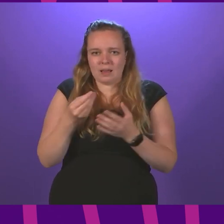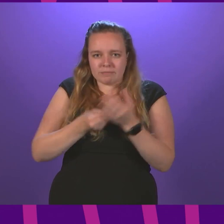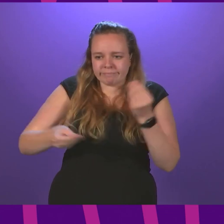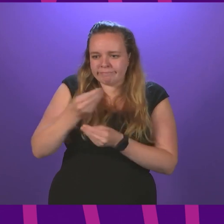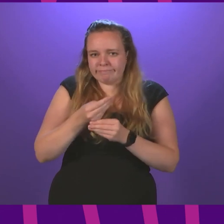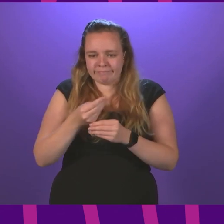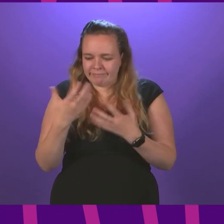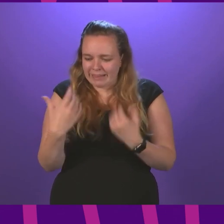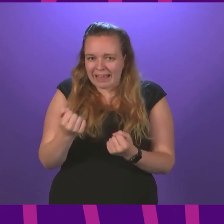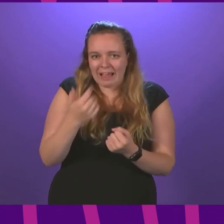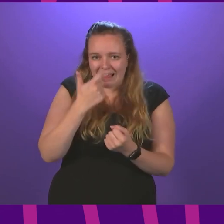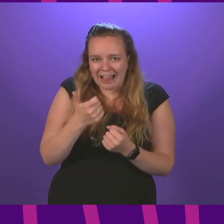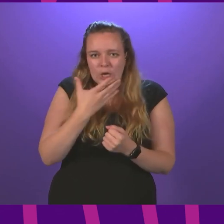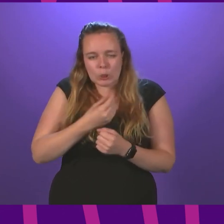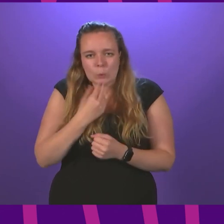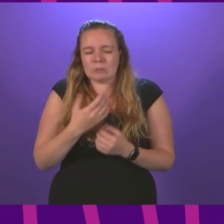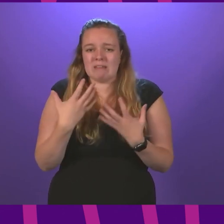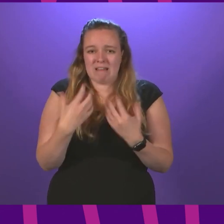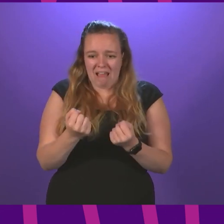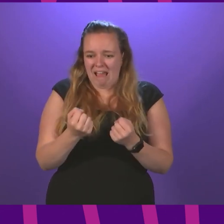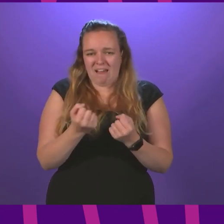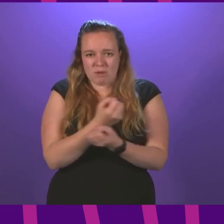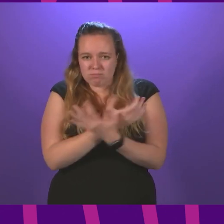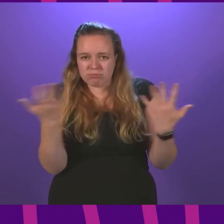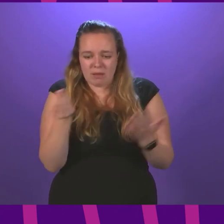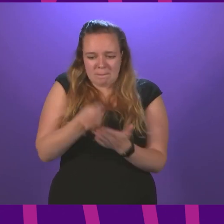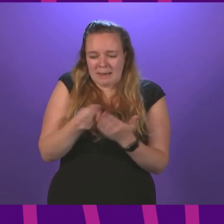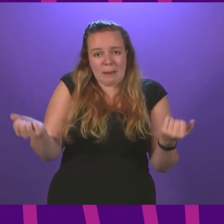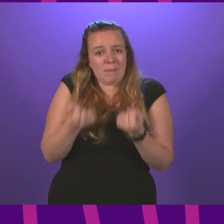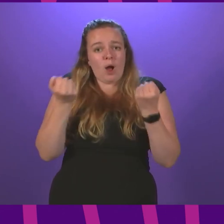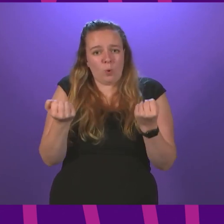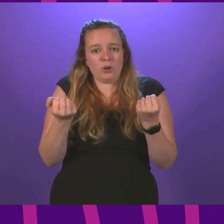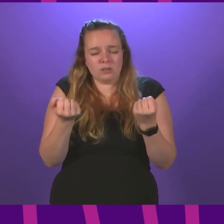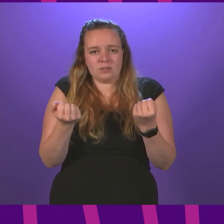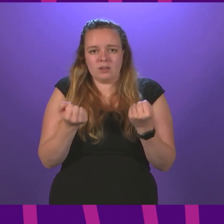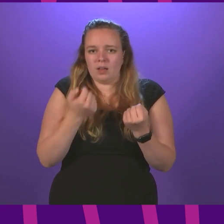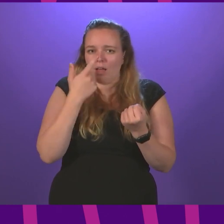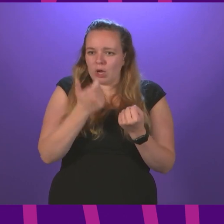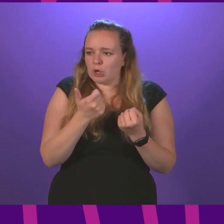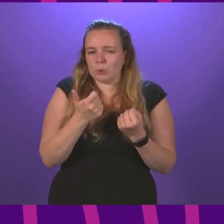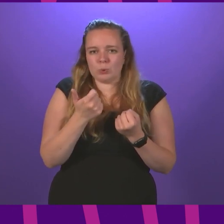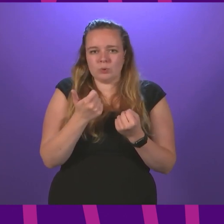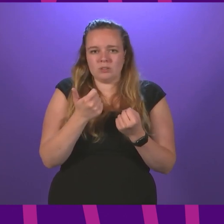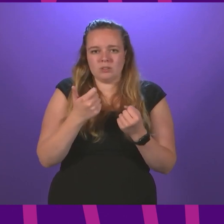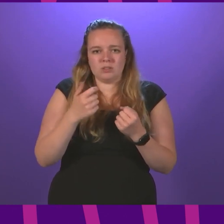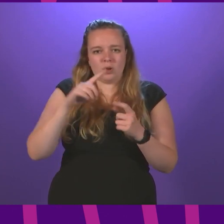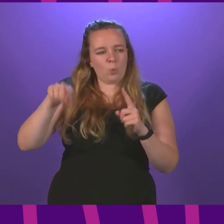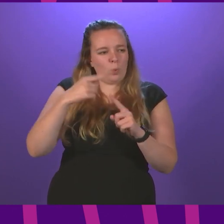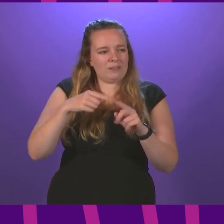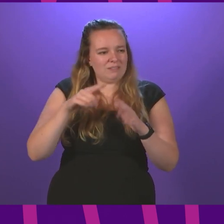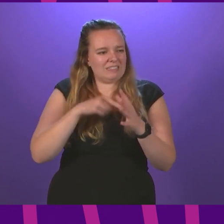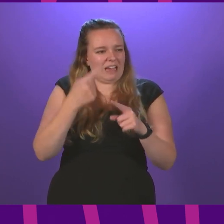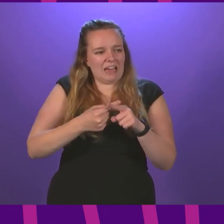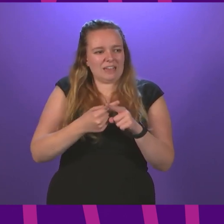its disposal. It has a full suite of fiscal and monetary powers. It could bring in a windfall tax, as Alec Rowley